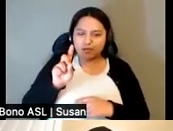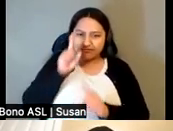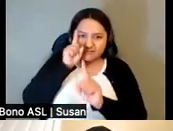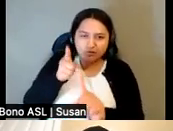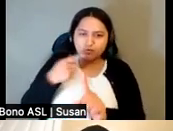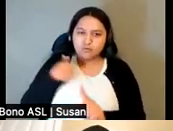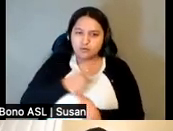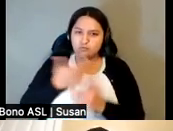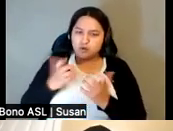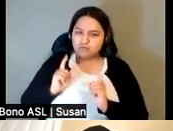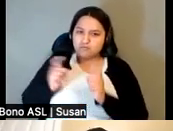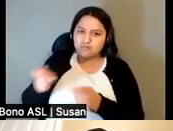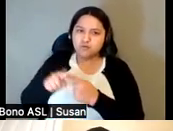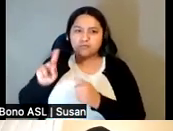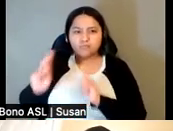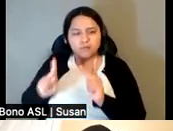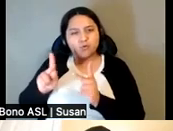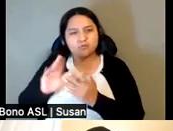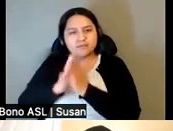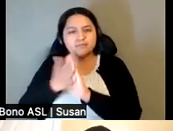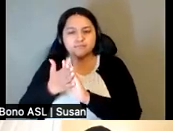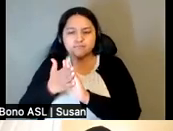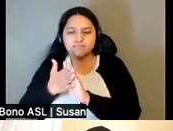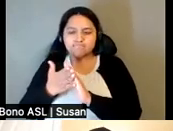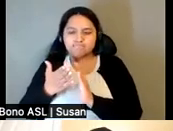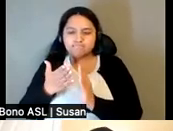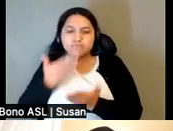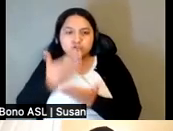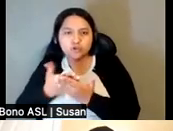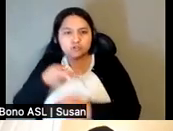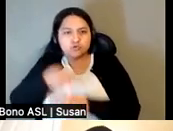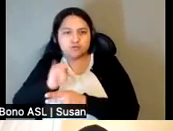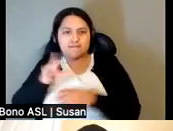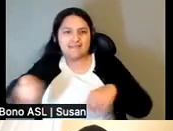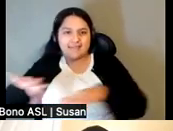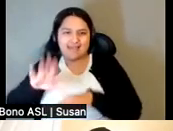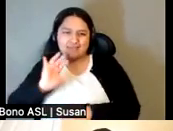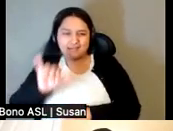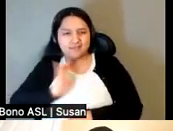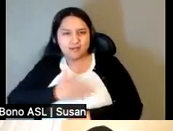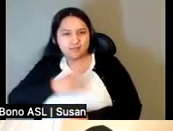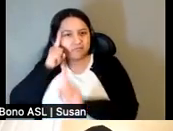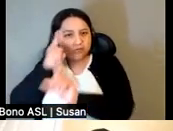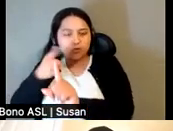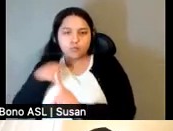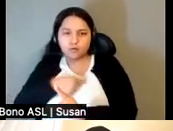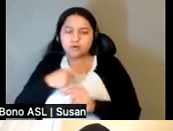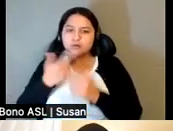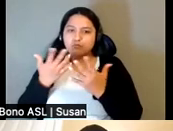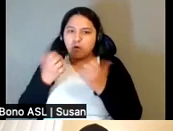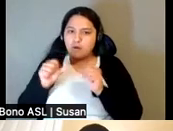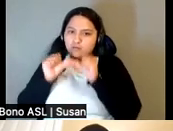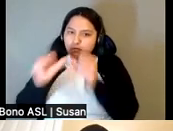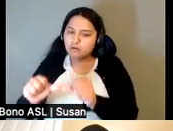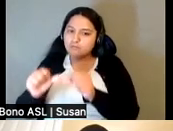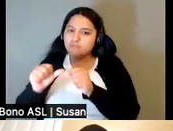So that's a long-term project and process that we are engaged in and building a long-term relationship to kind of facilitate that